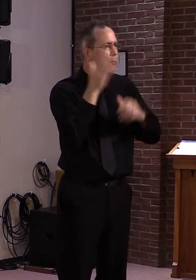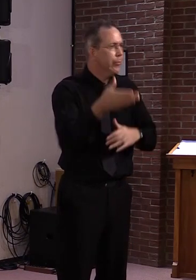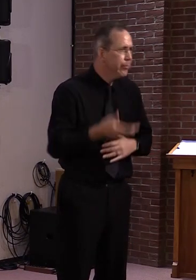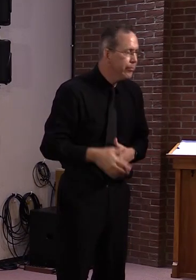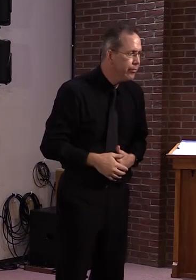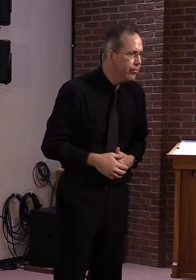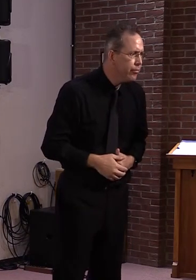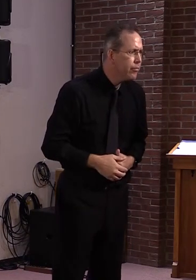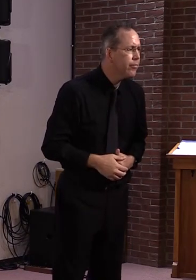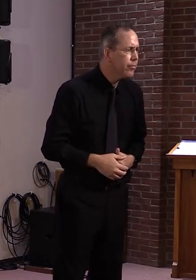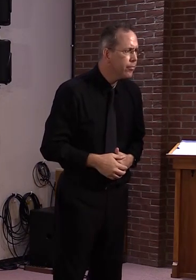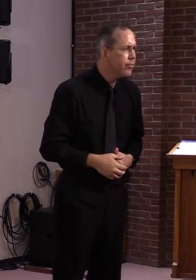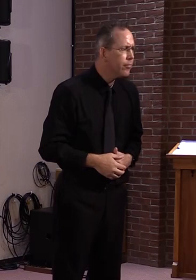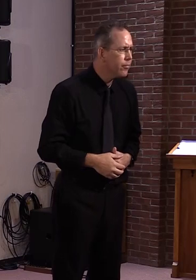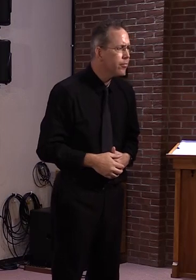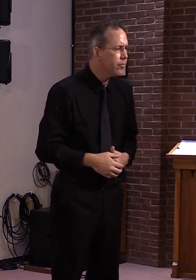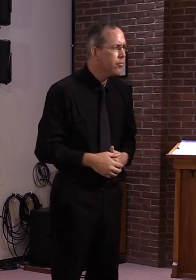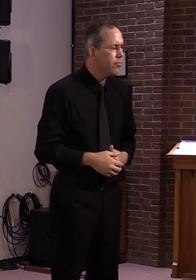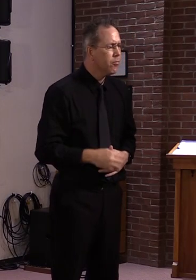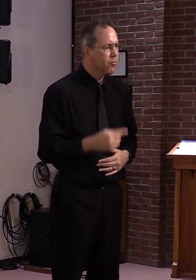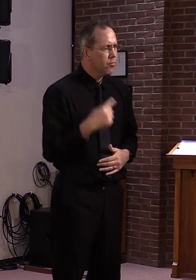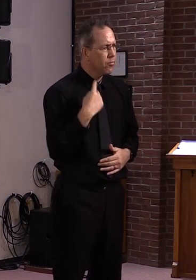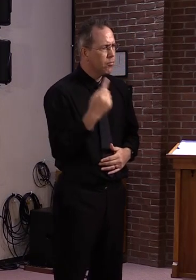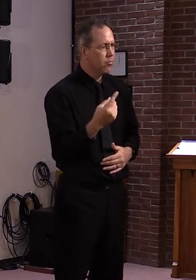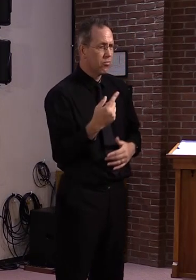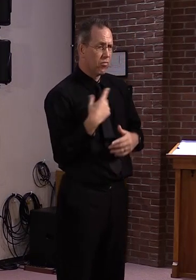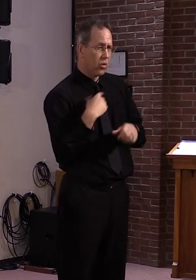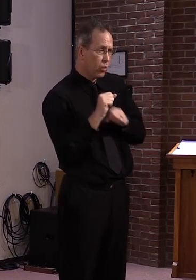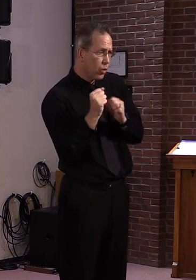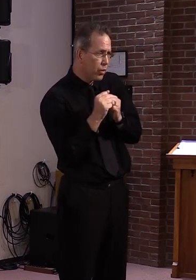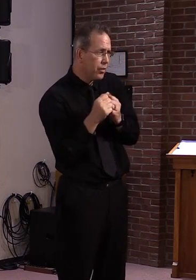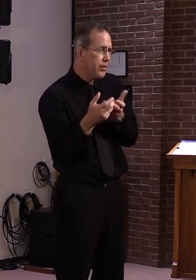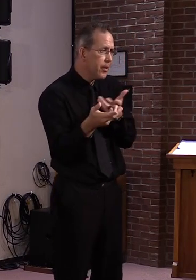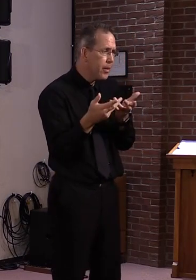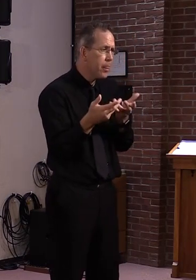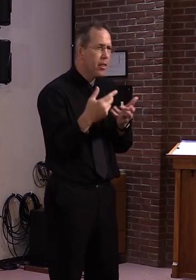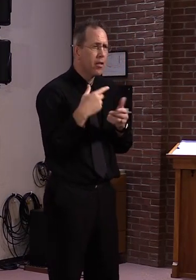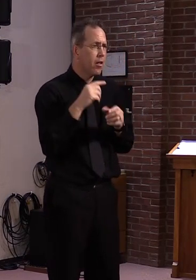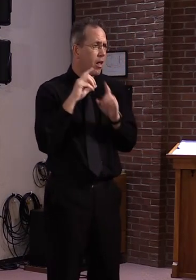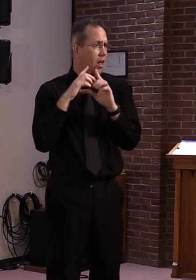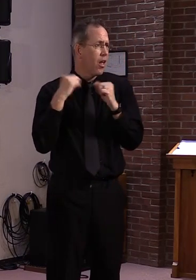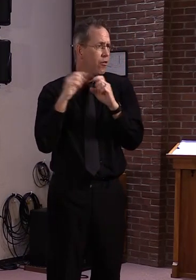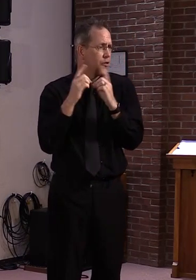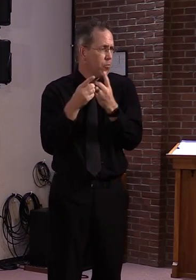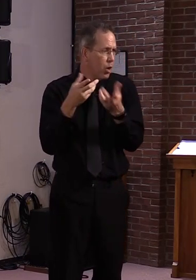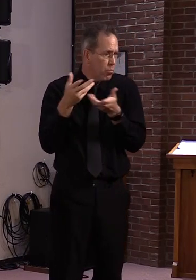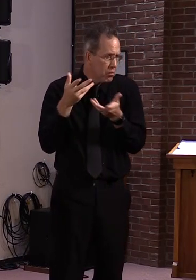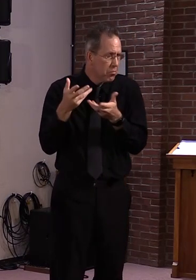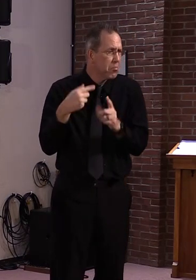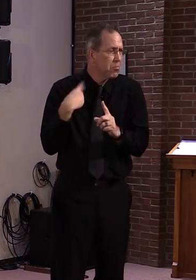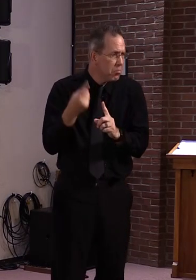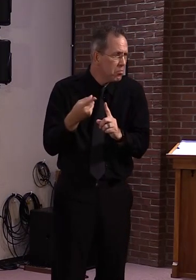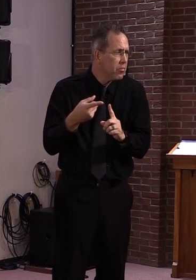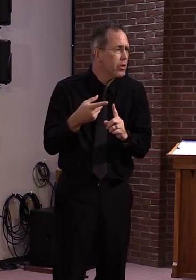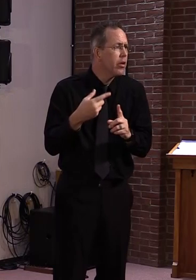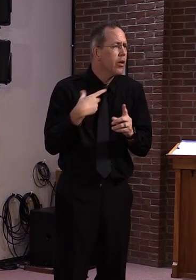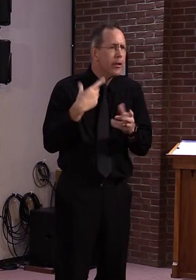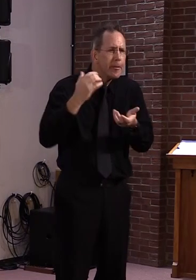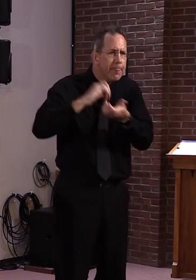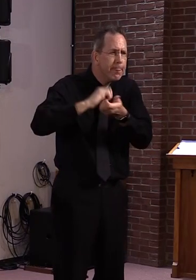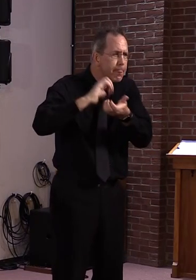partners that we've partnered with, the health department sort of having a critical role in this. But the partners like ACCD,